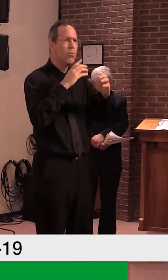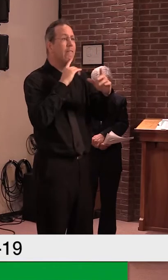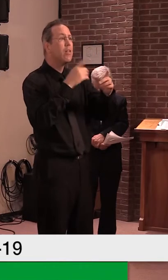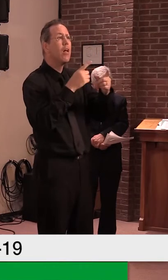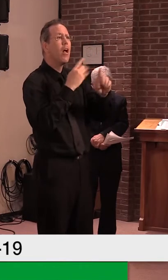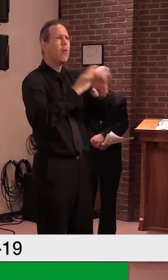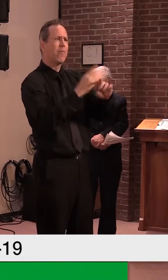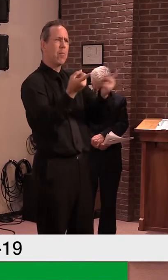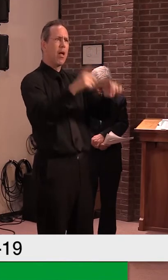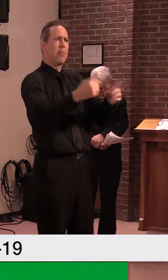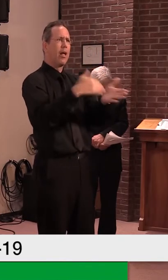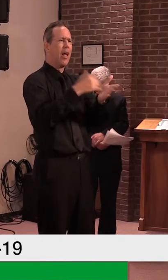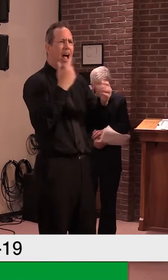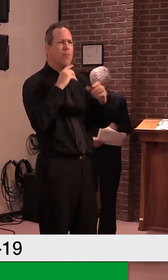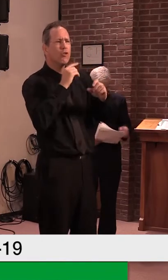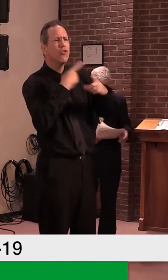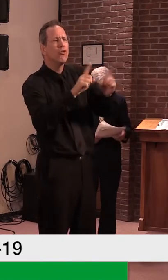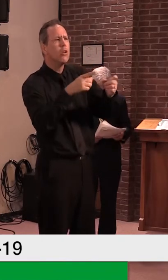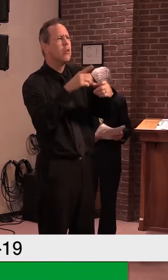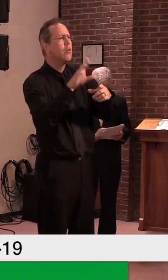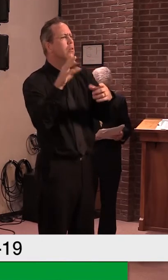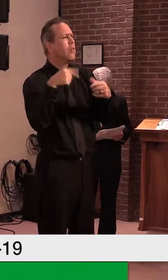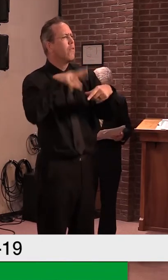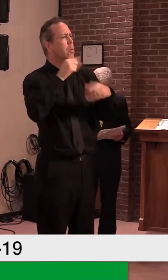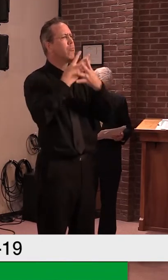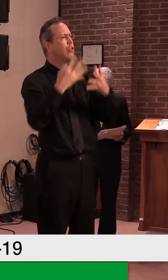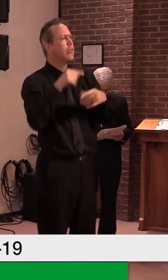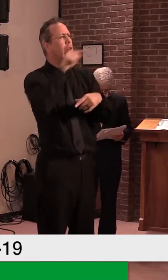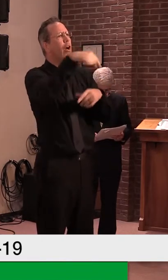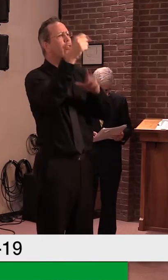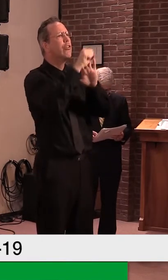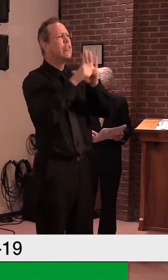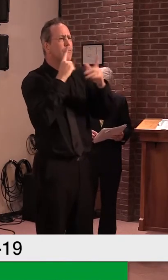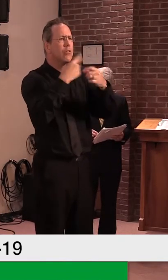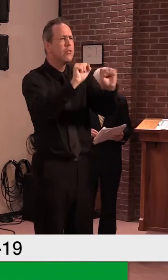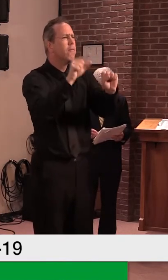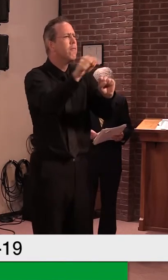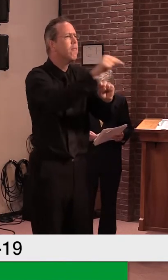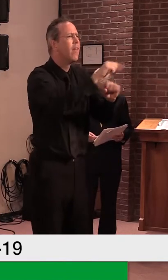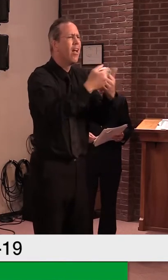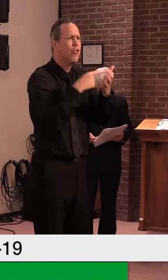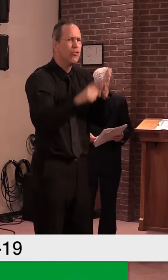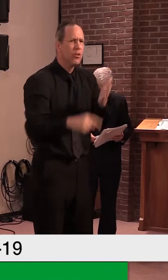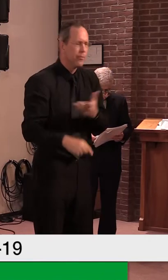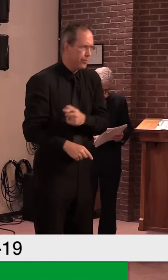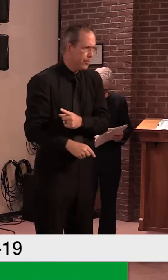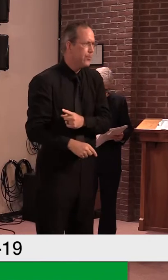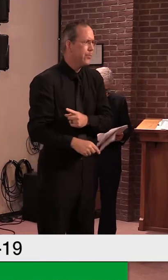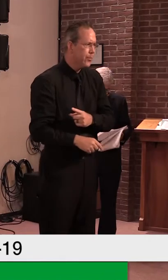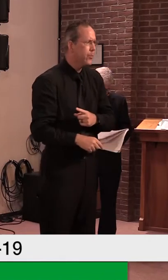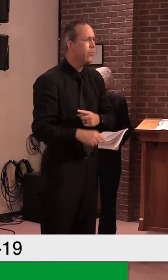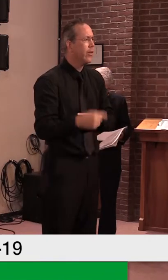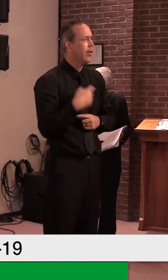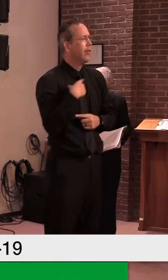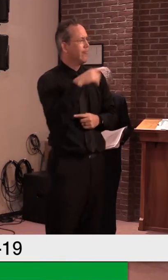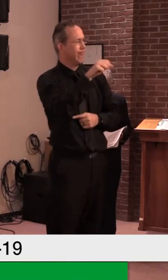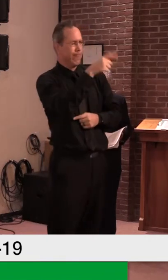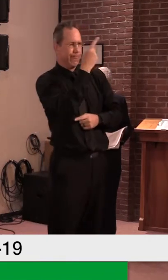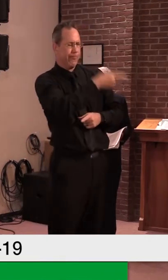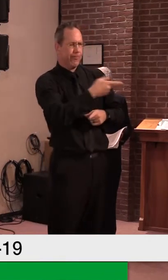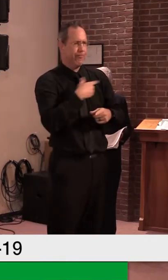cases. And so they're right in that sunbelt along with many other states in that region.